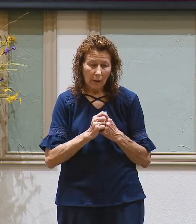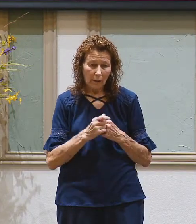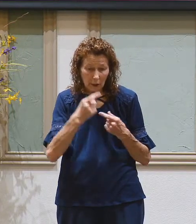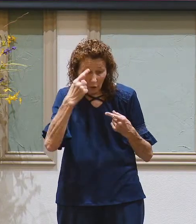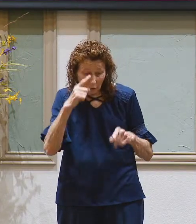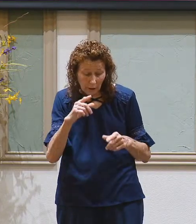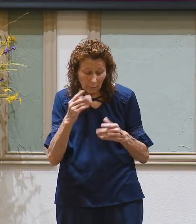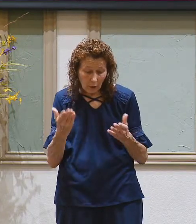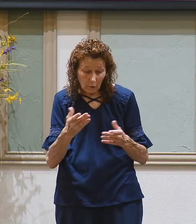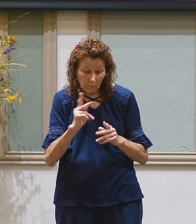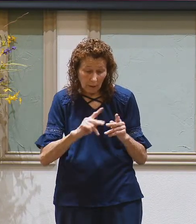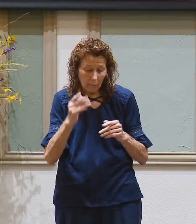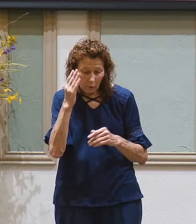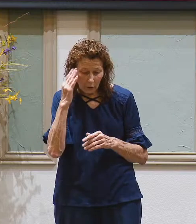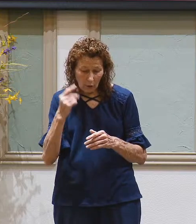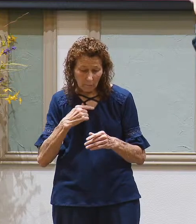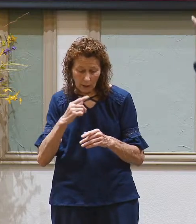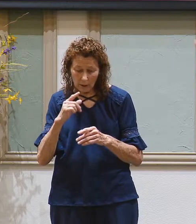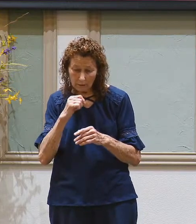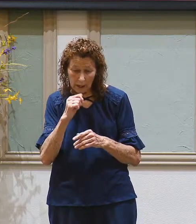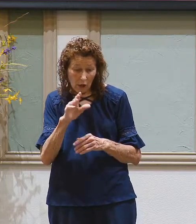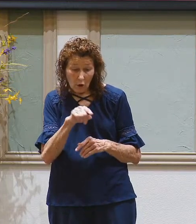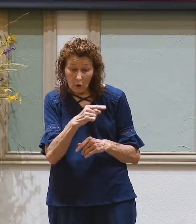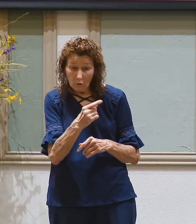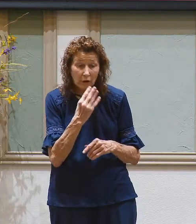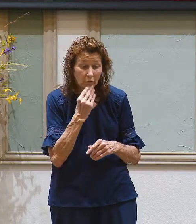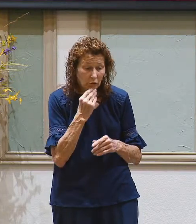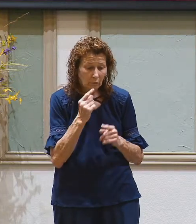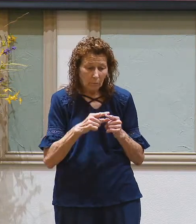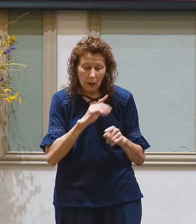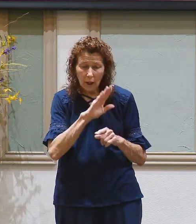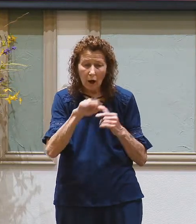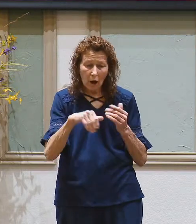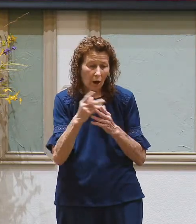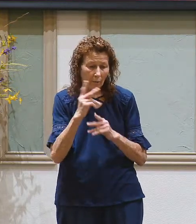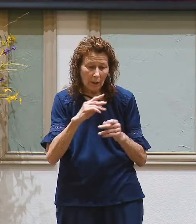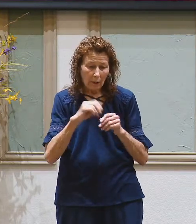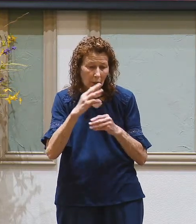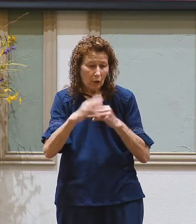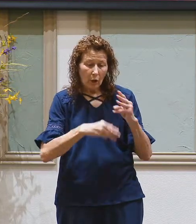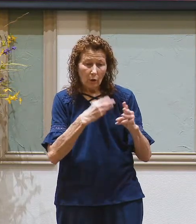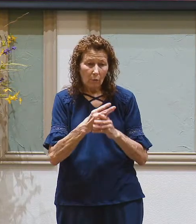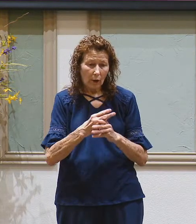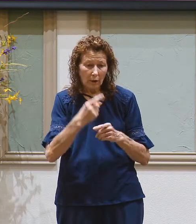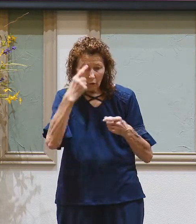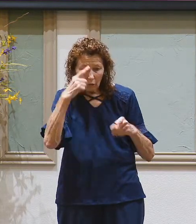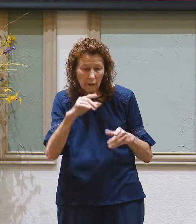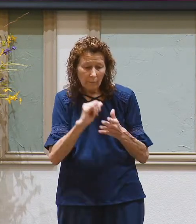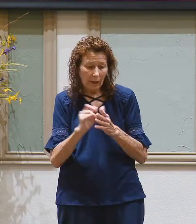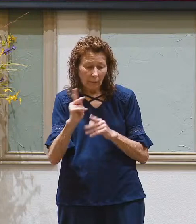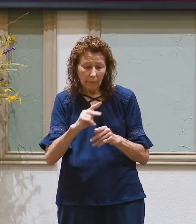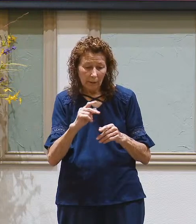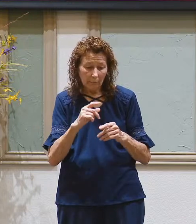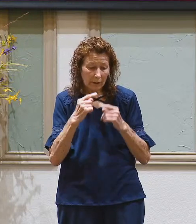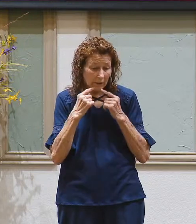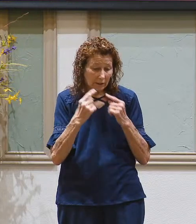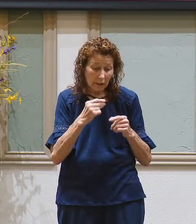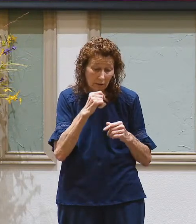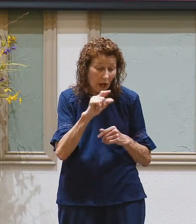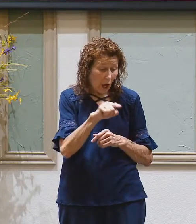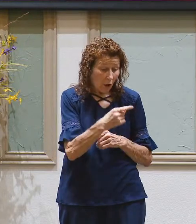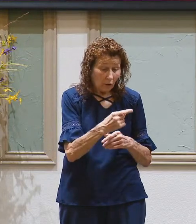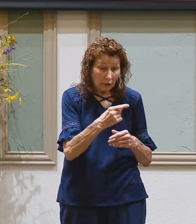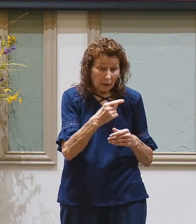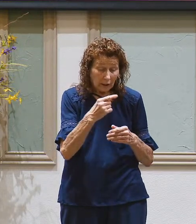people will know me not just the Jews but everybody in the whole world a covenant whereby people sins are not just going to be forgiven